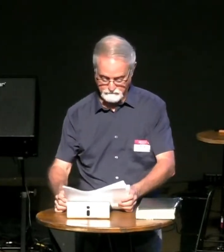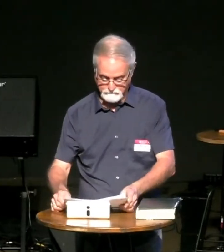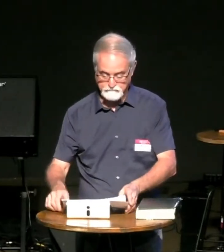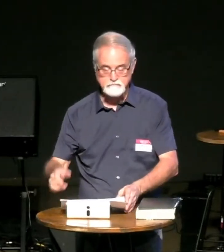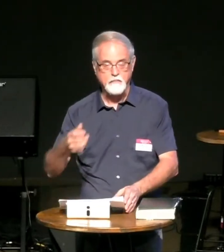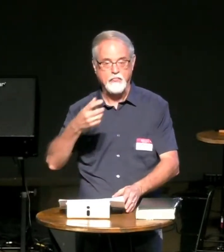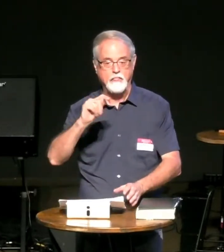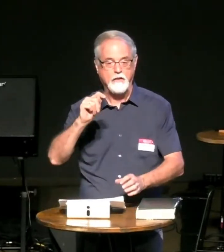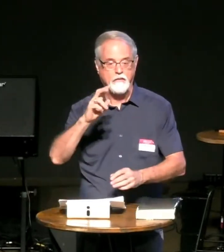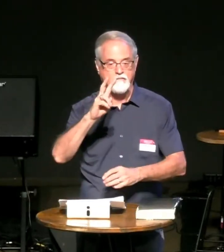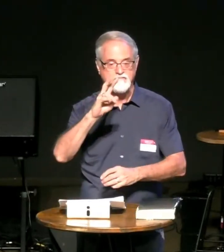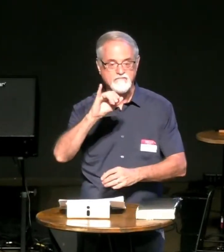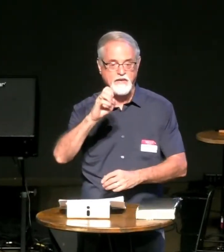man and god our father